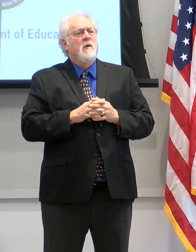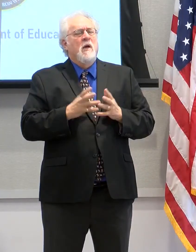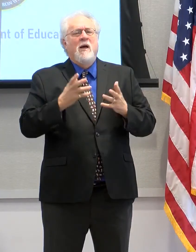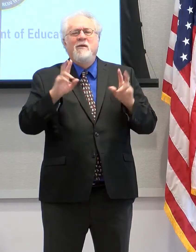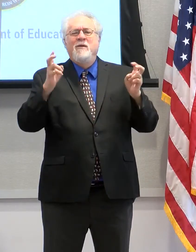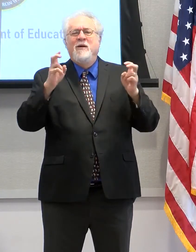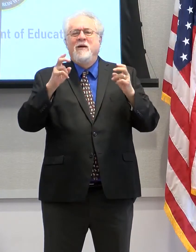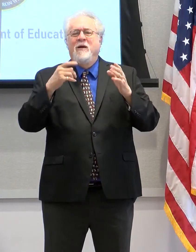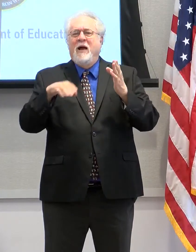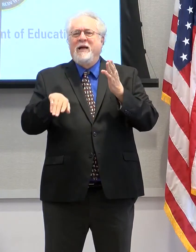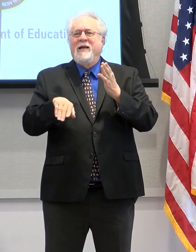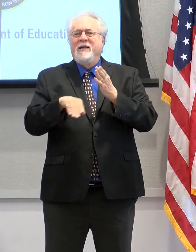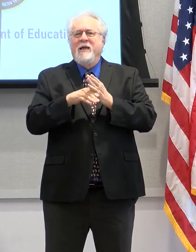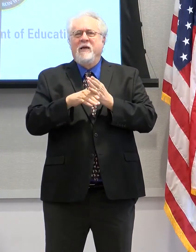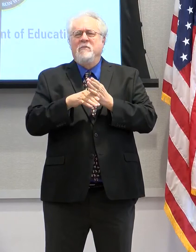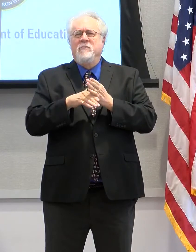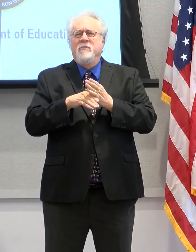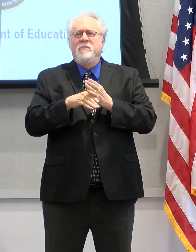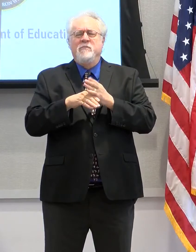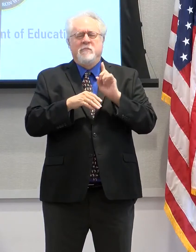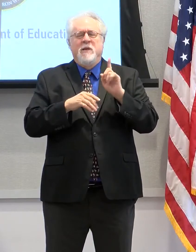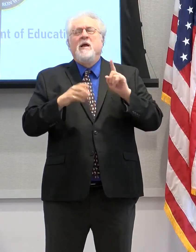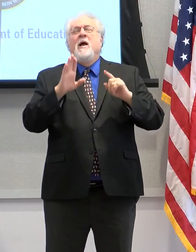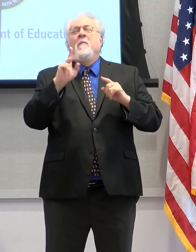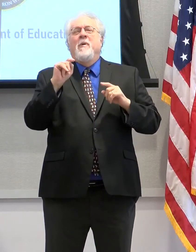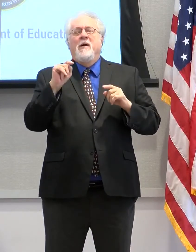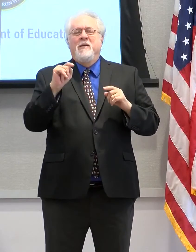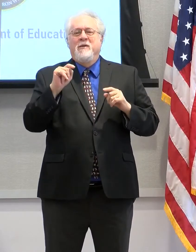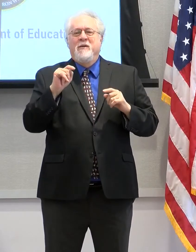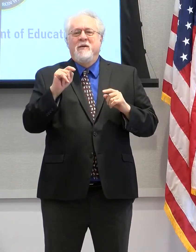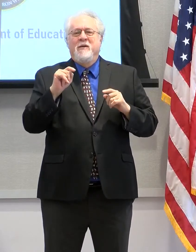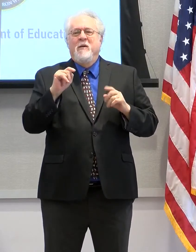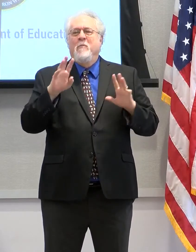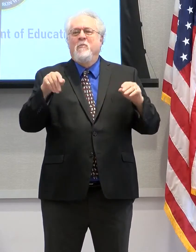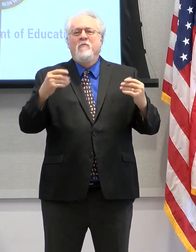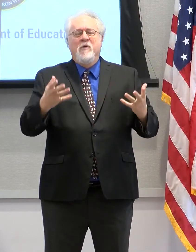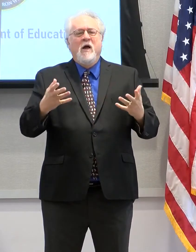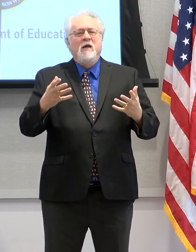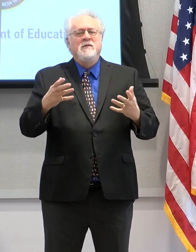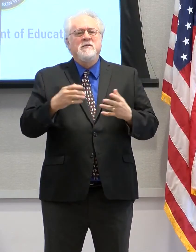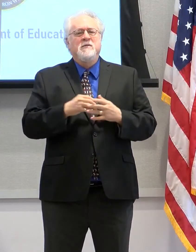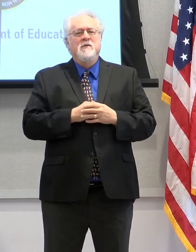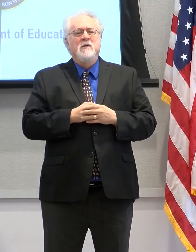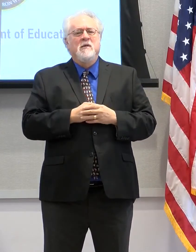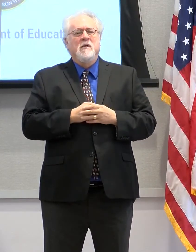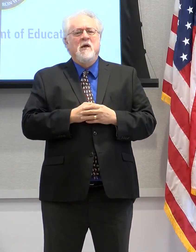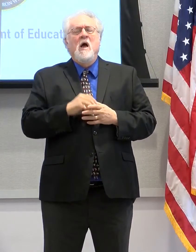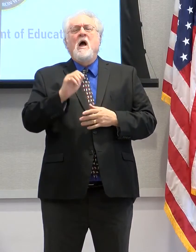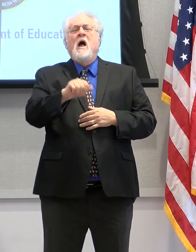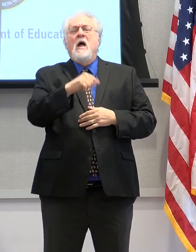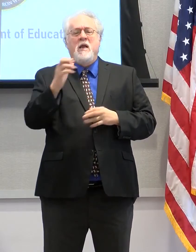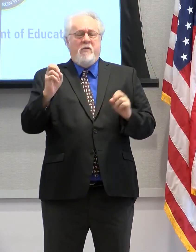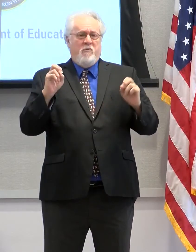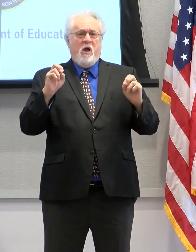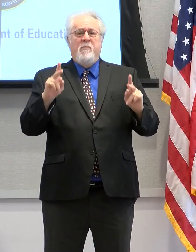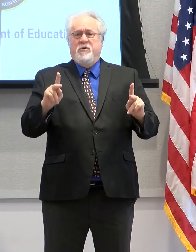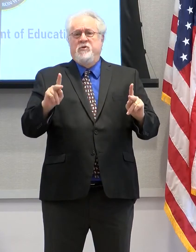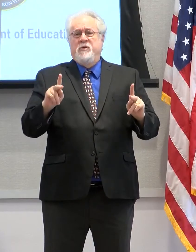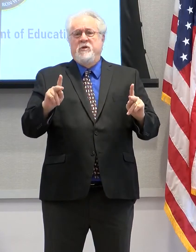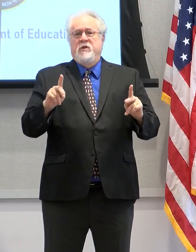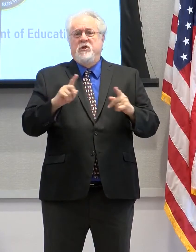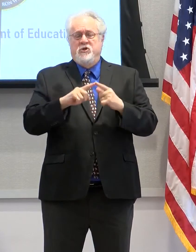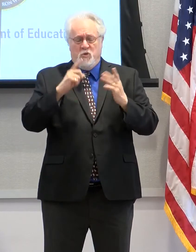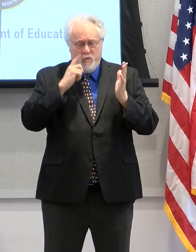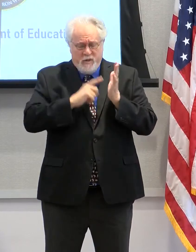something like that, but I won't elaborate on that. But it really, I think, provided for us yet another opportunity to